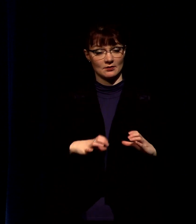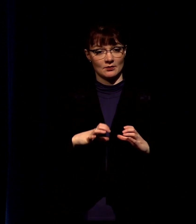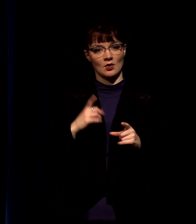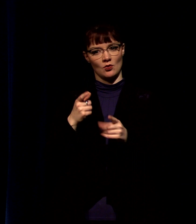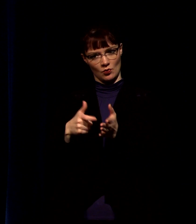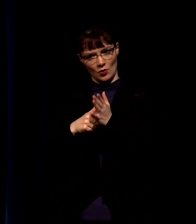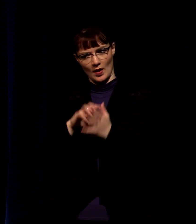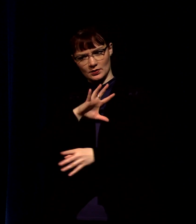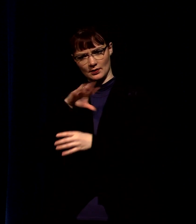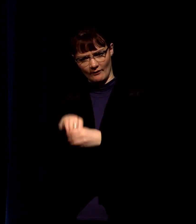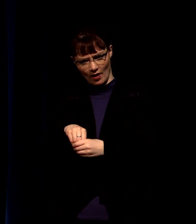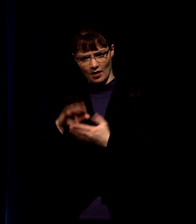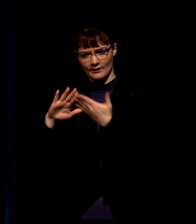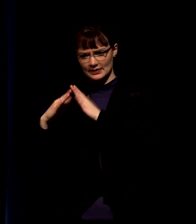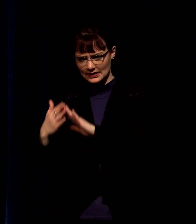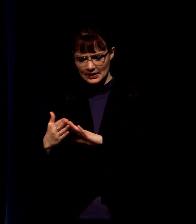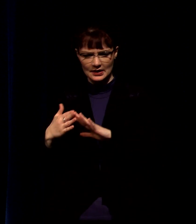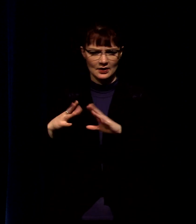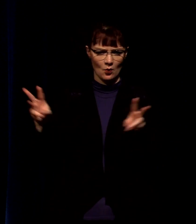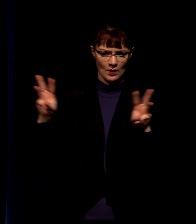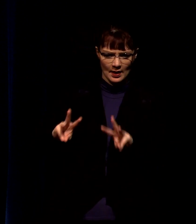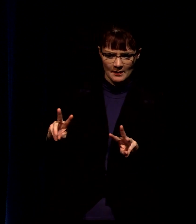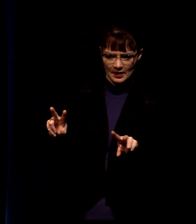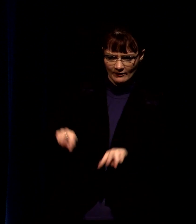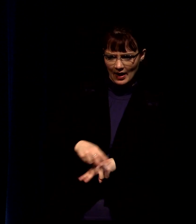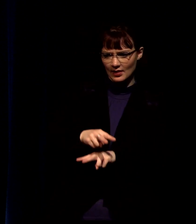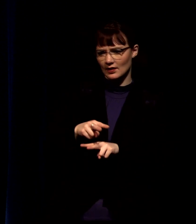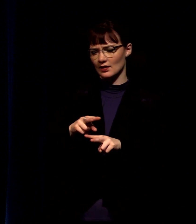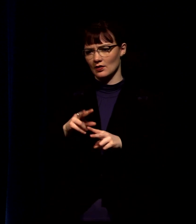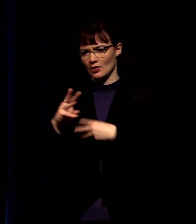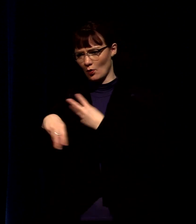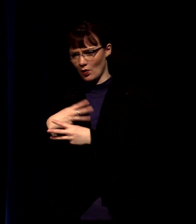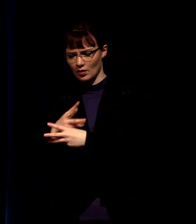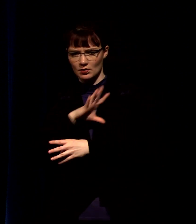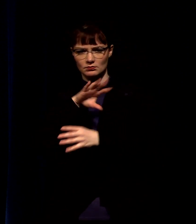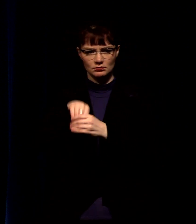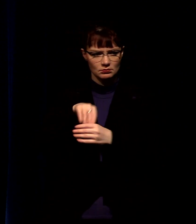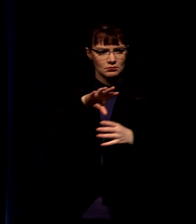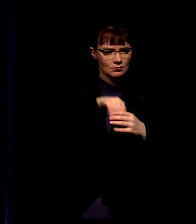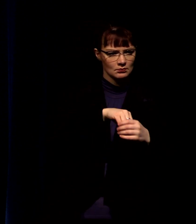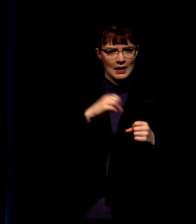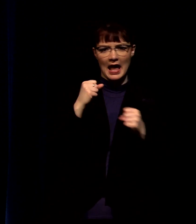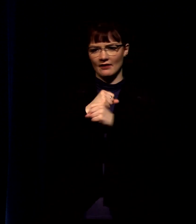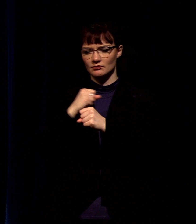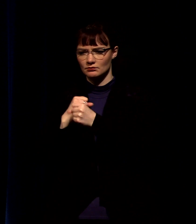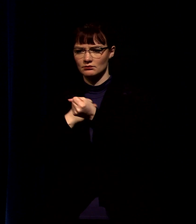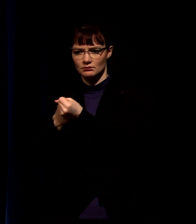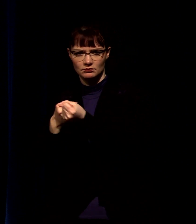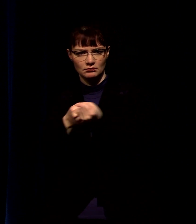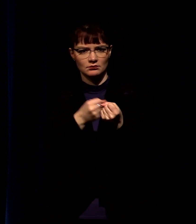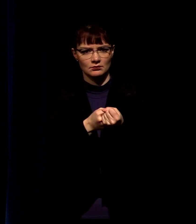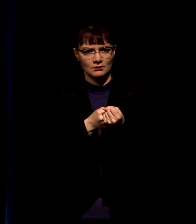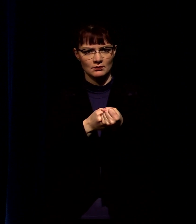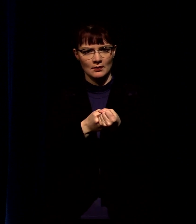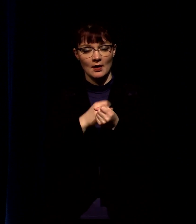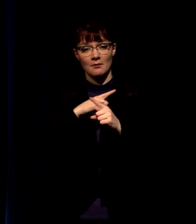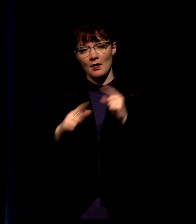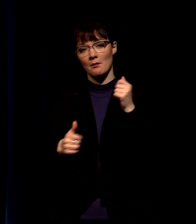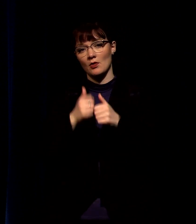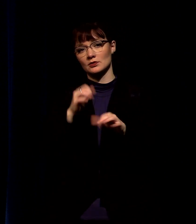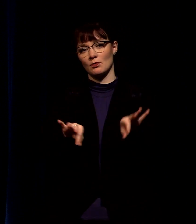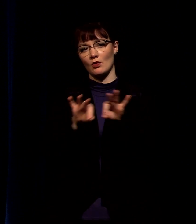engagement in our city and in our willamette valley and in our world but ultimately what it requires is allegiance to king jesus